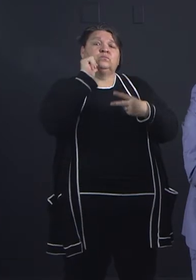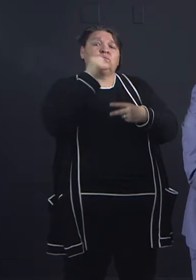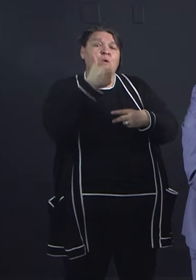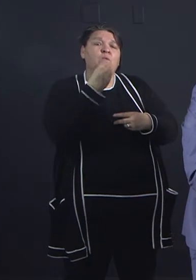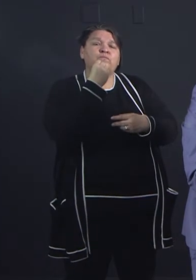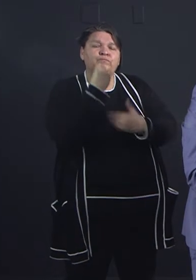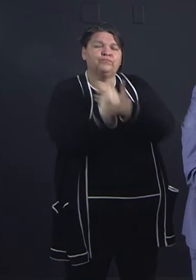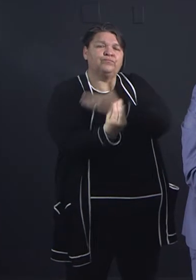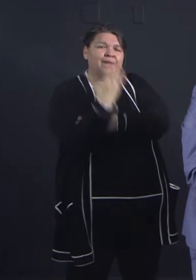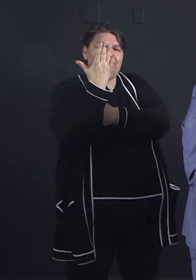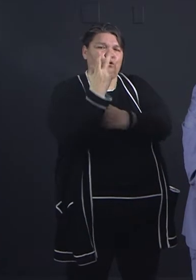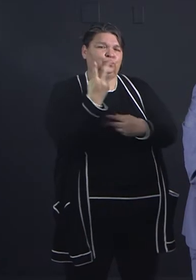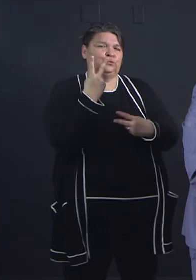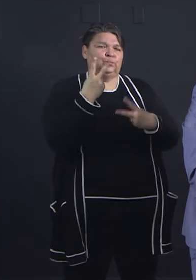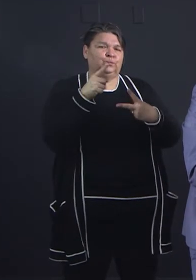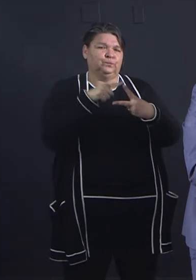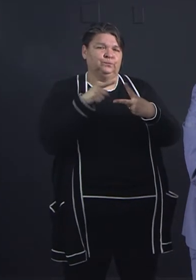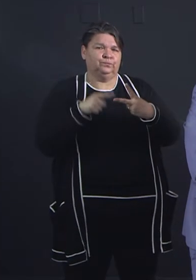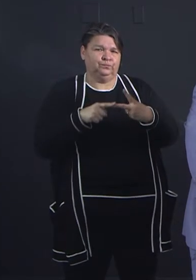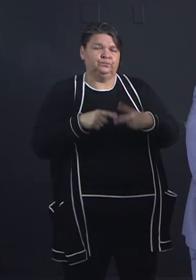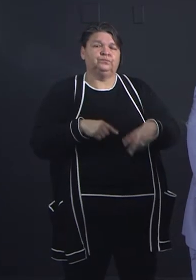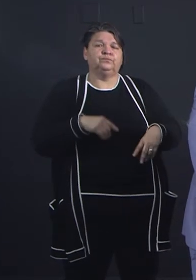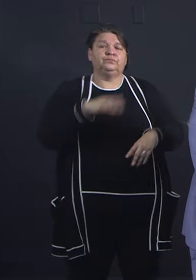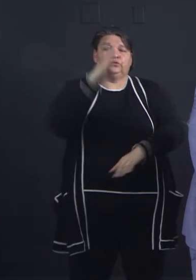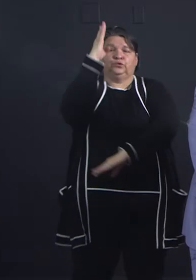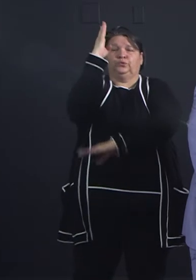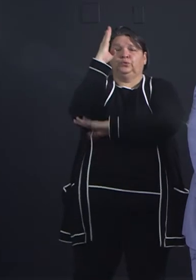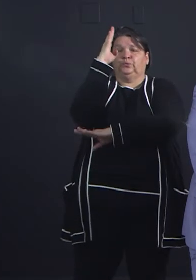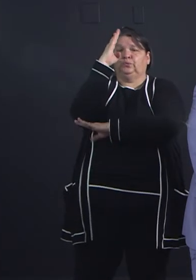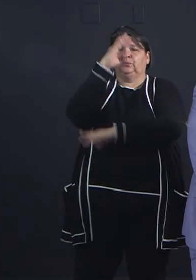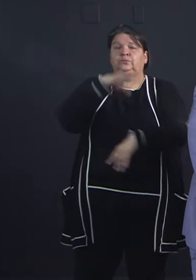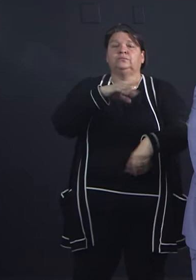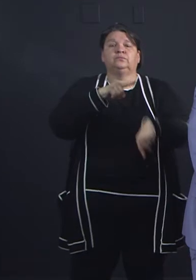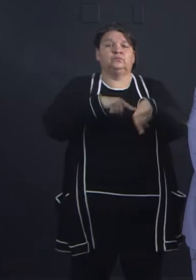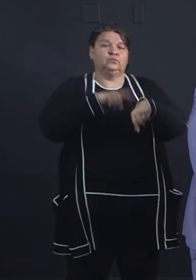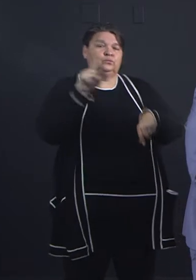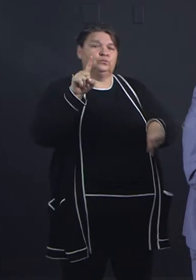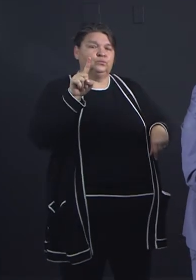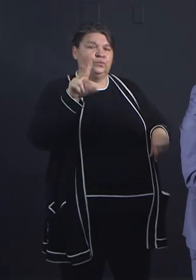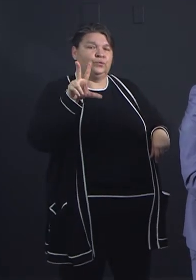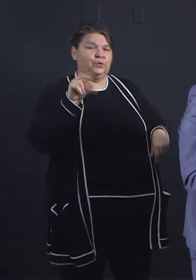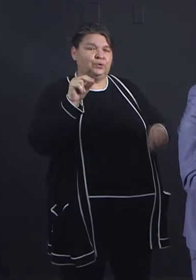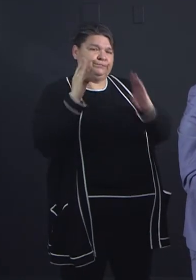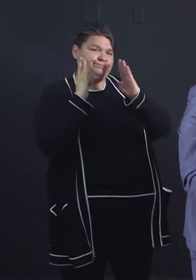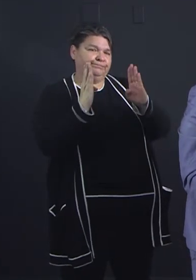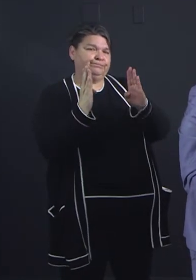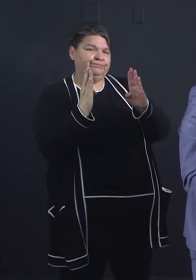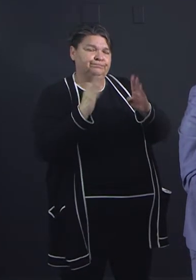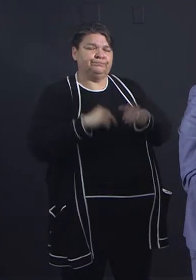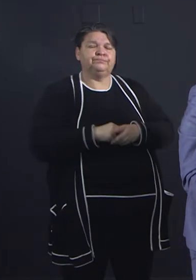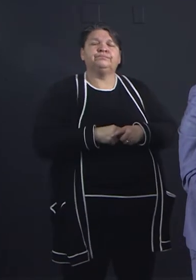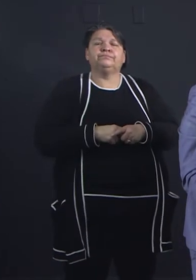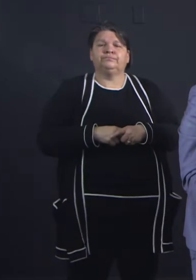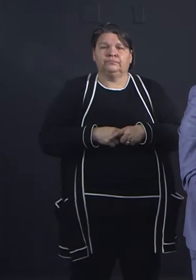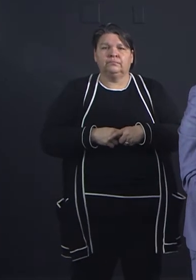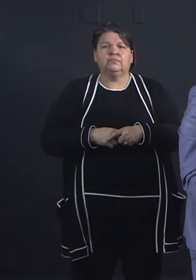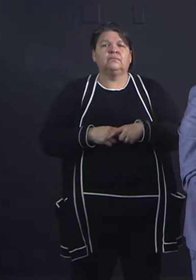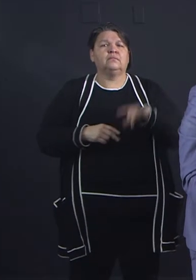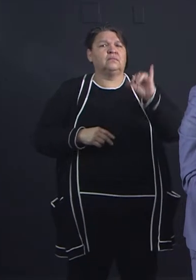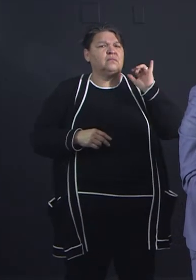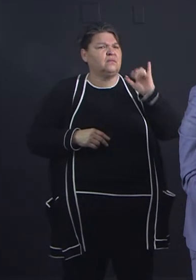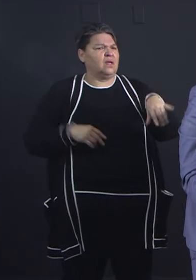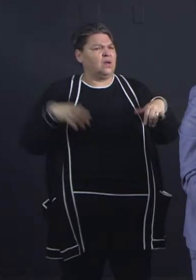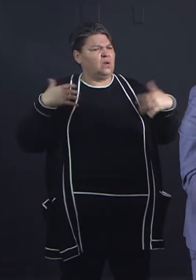and 1.30 at those 18 sites, and those 18 sites are listed on the Fort Worth ISD website. That's great. That's really been a successful thing. I'm